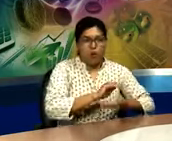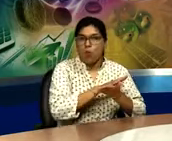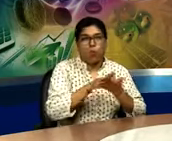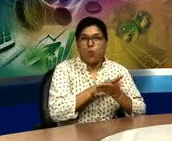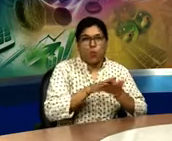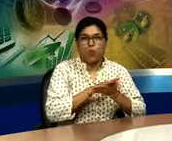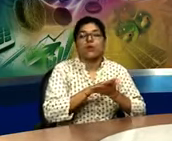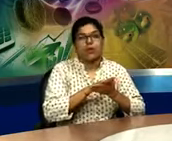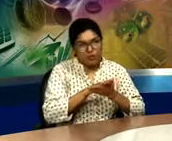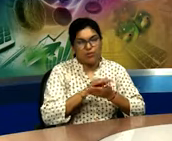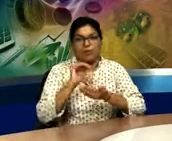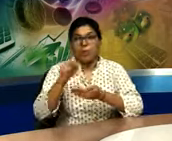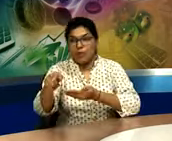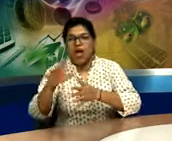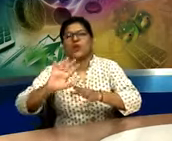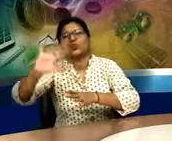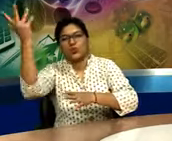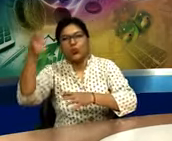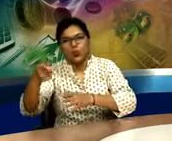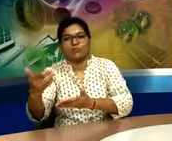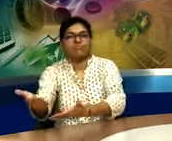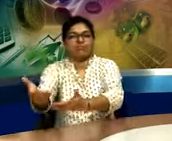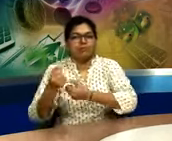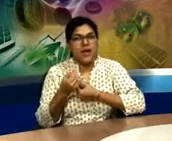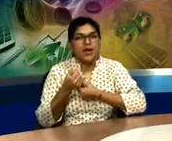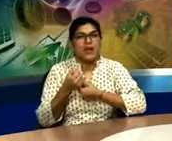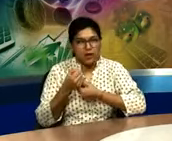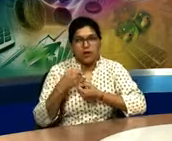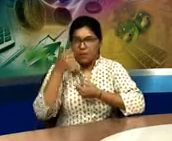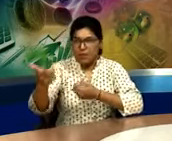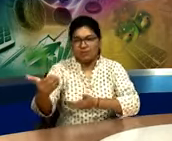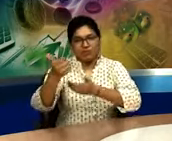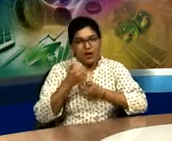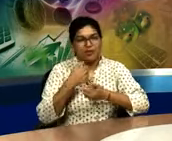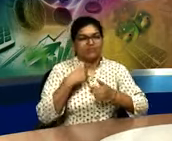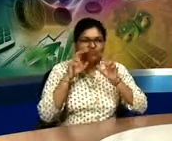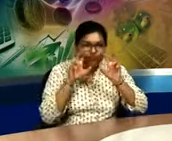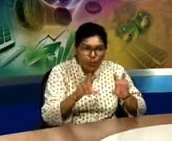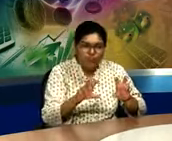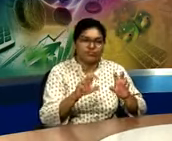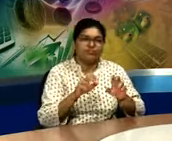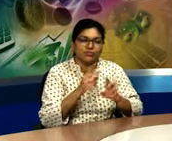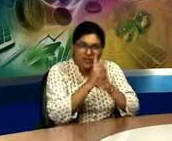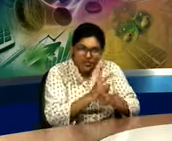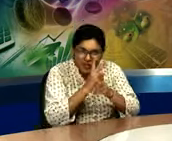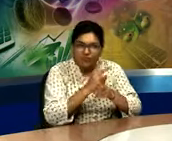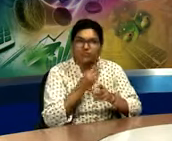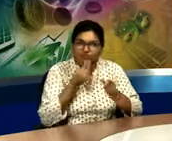a child because they don't have their own child. So that taking